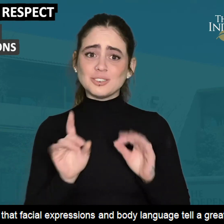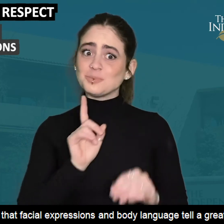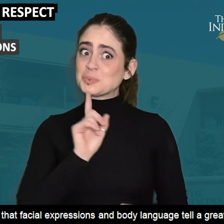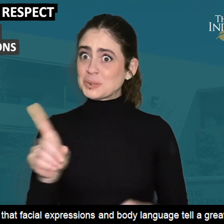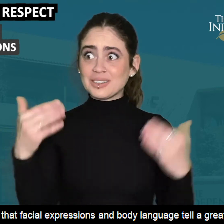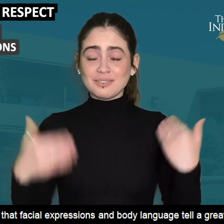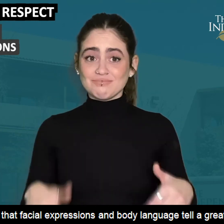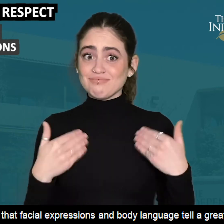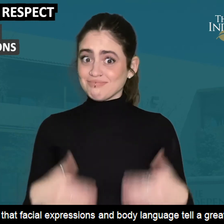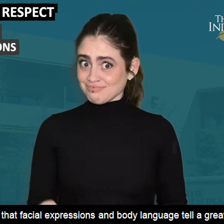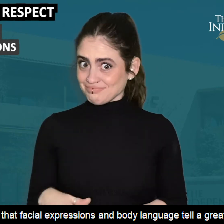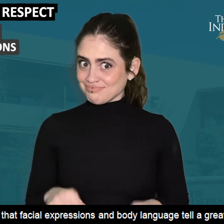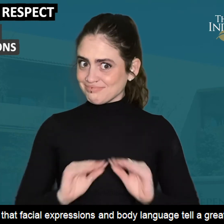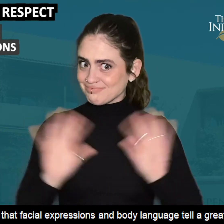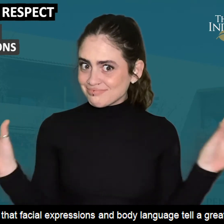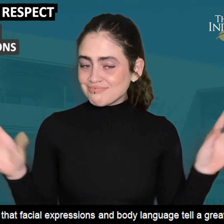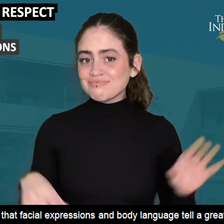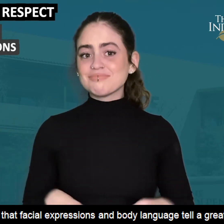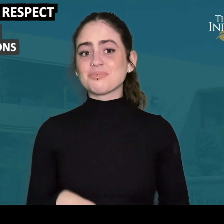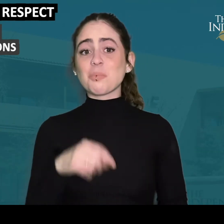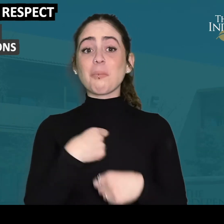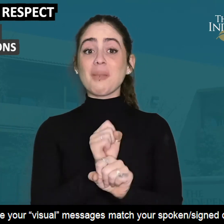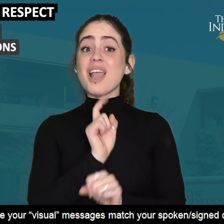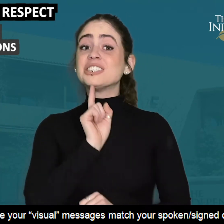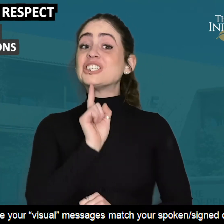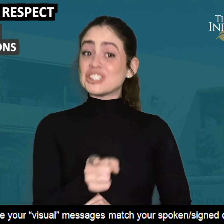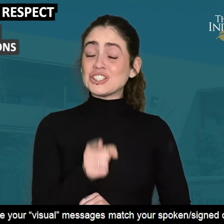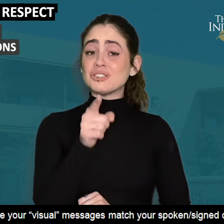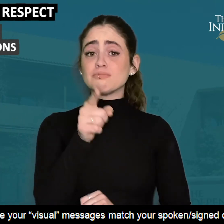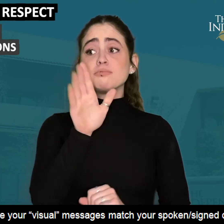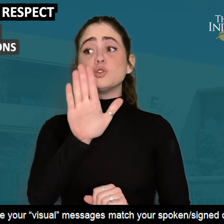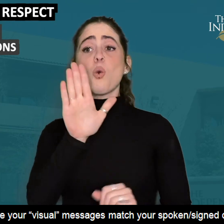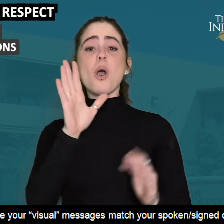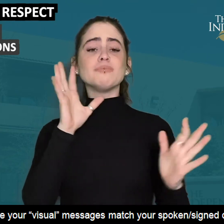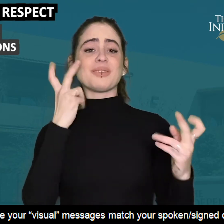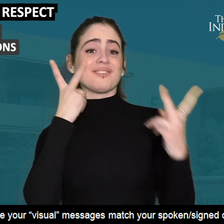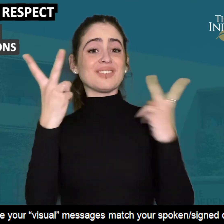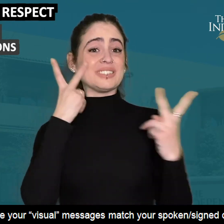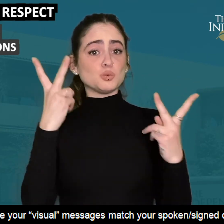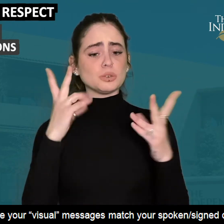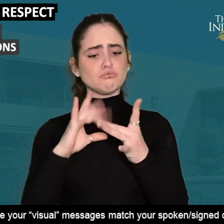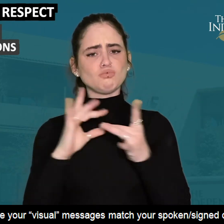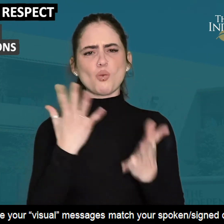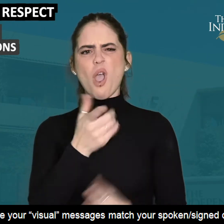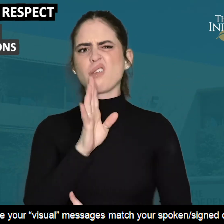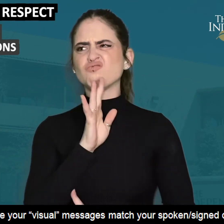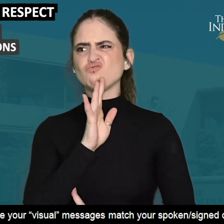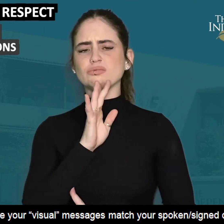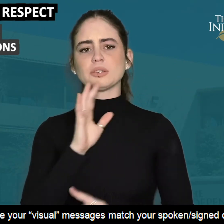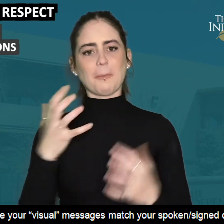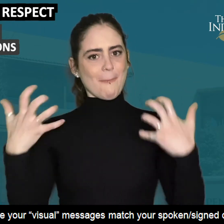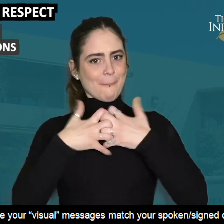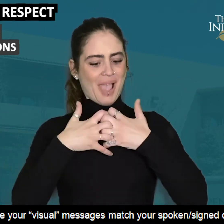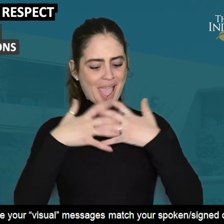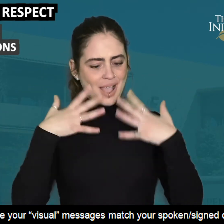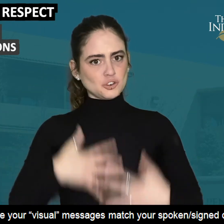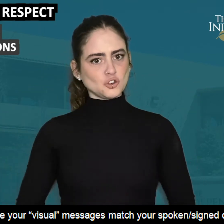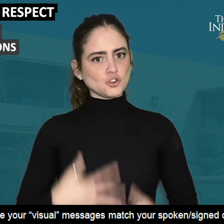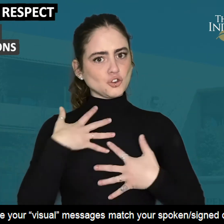expressions and body language tell a great deal. Make sure your visual messages match your spoken and signed ones.